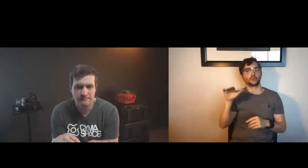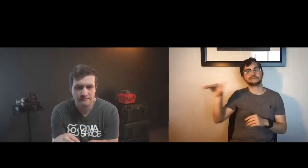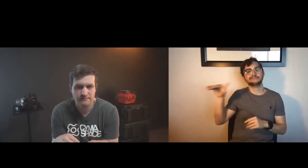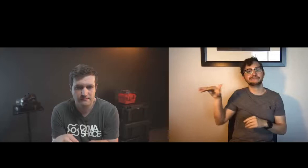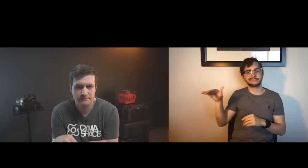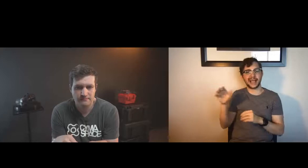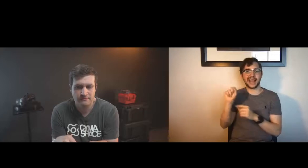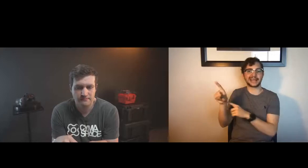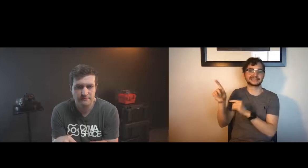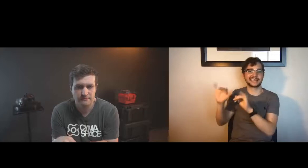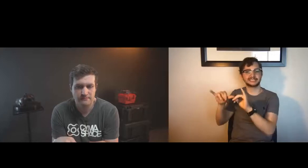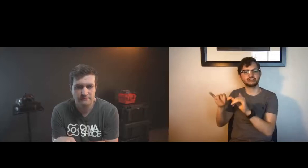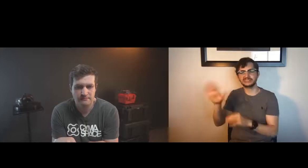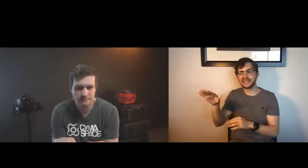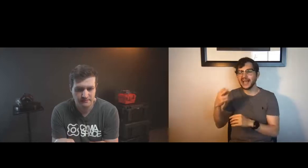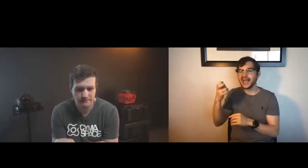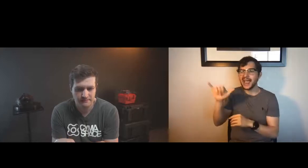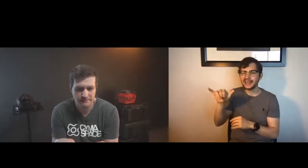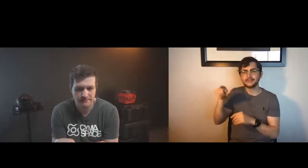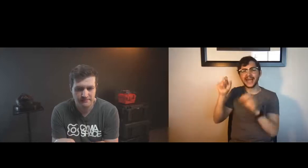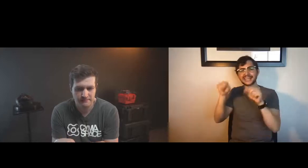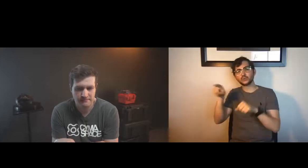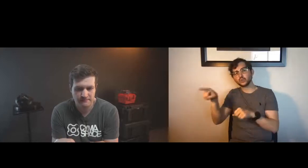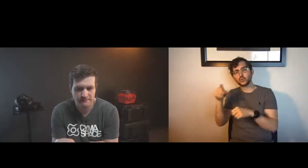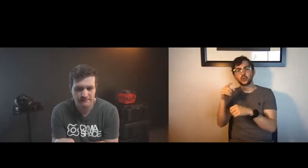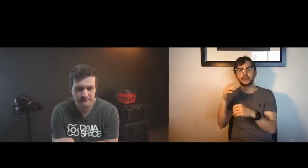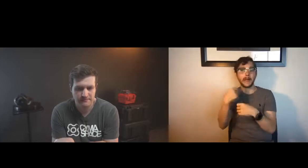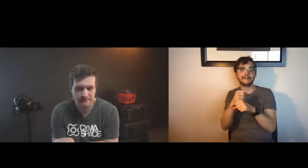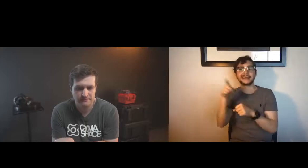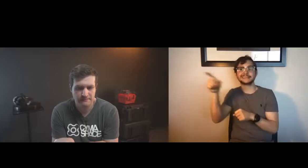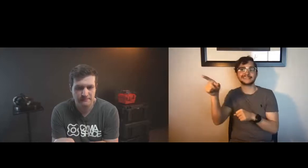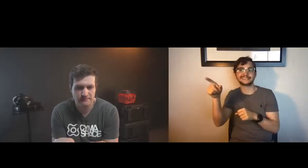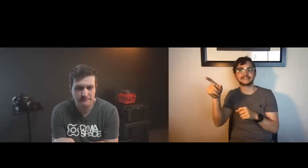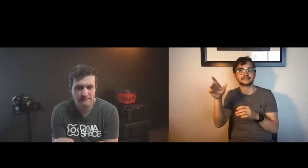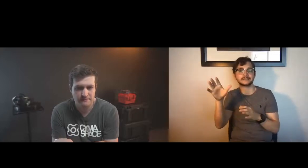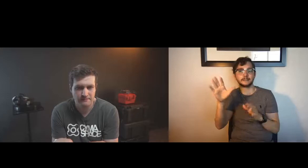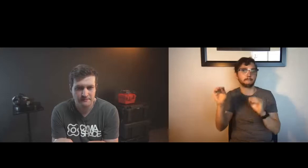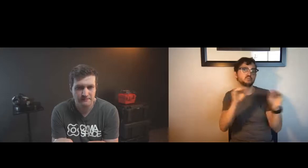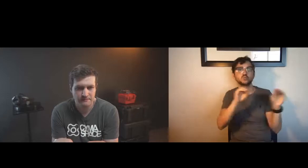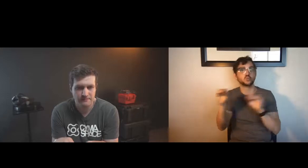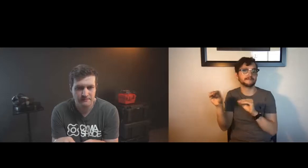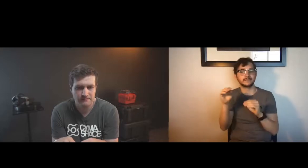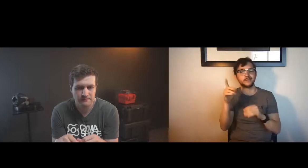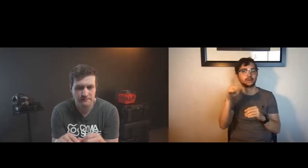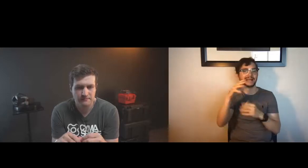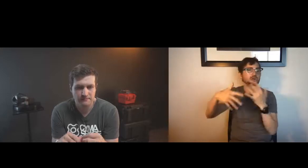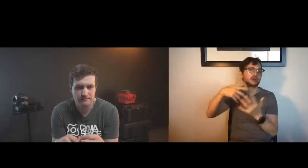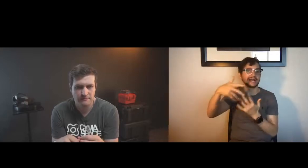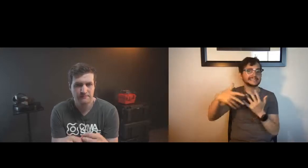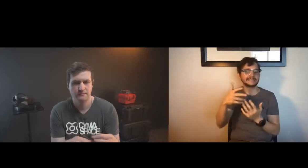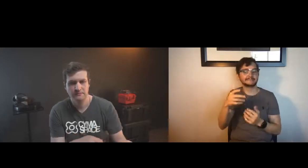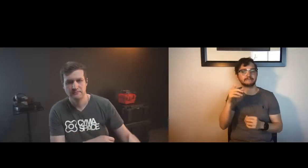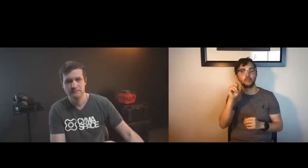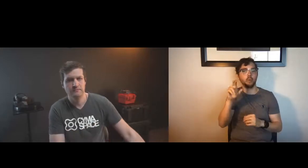work and then i would ask an engineer if they could make you know